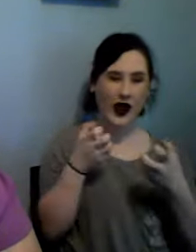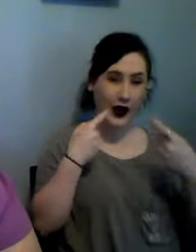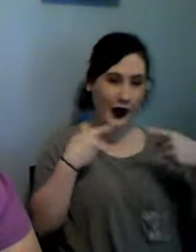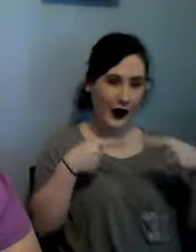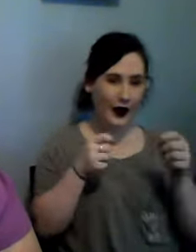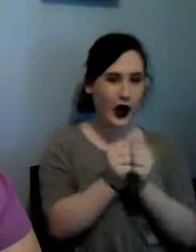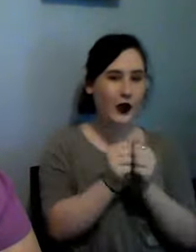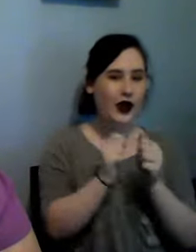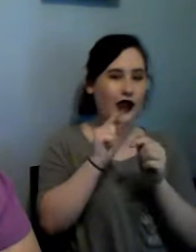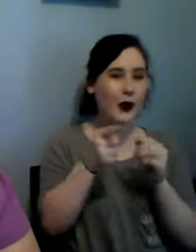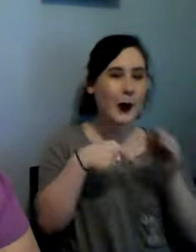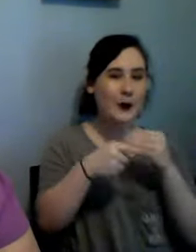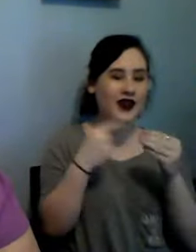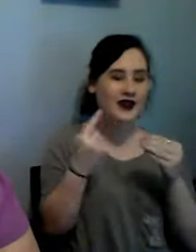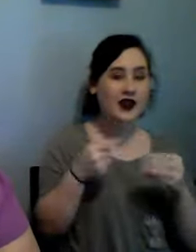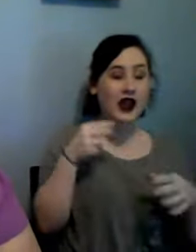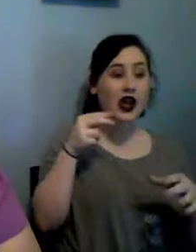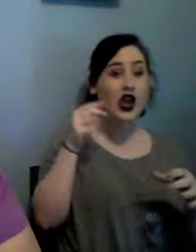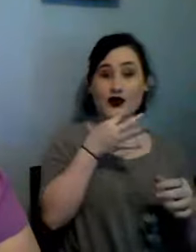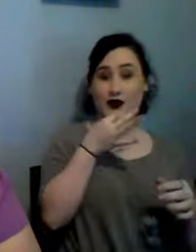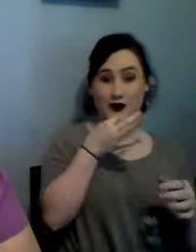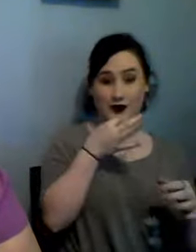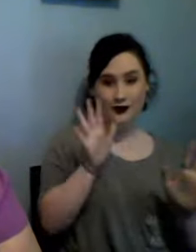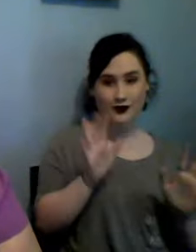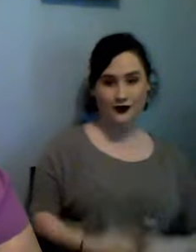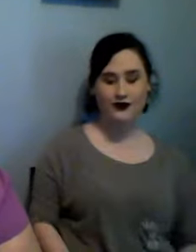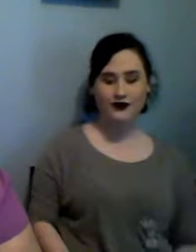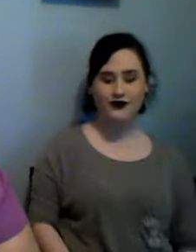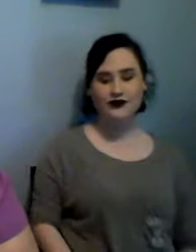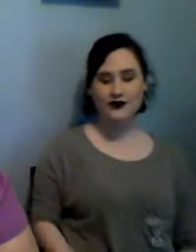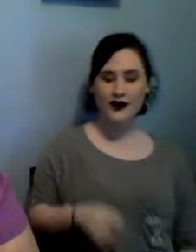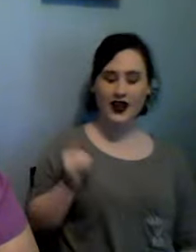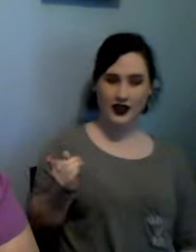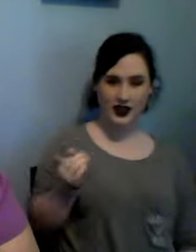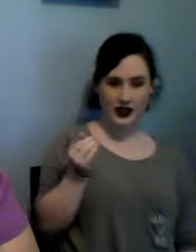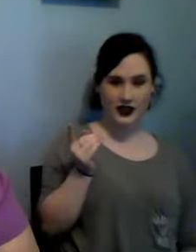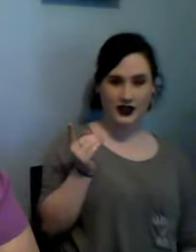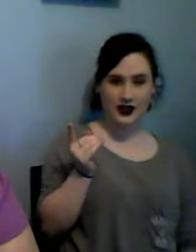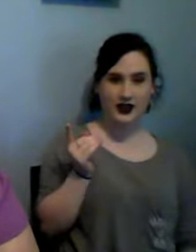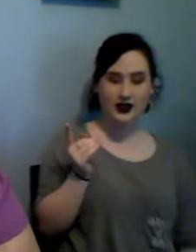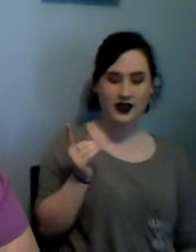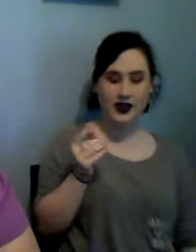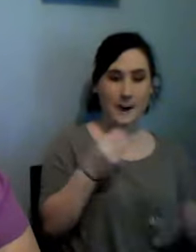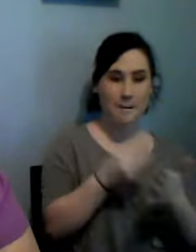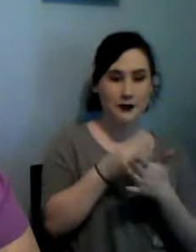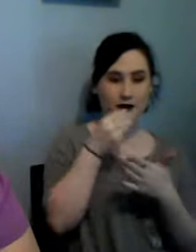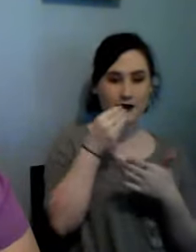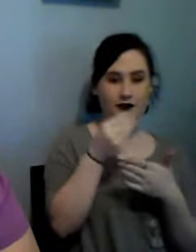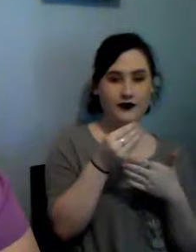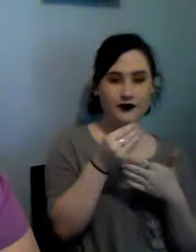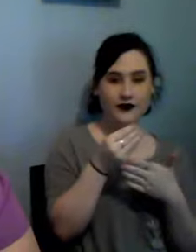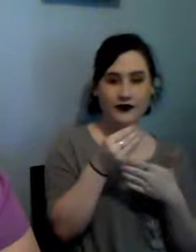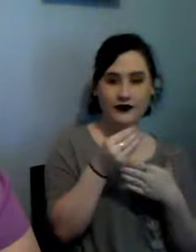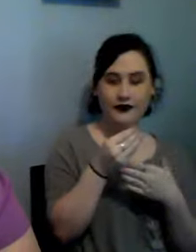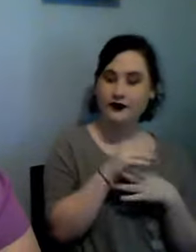I purchased some Franny